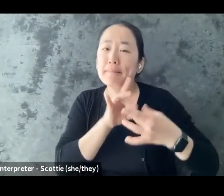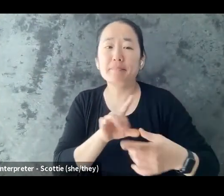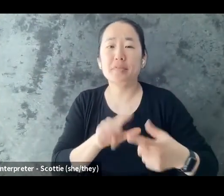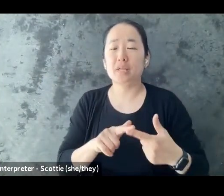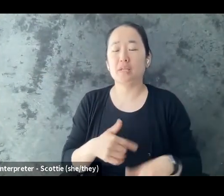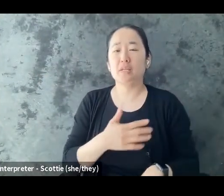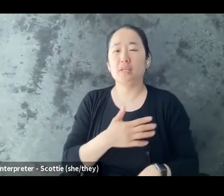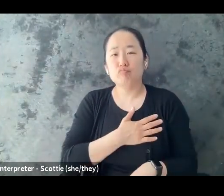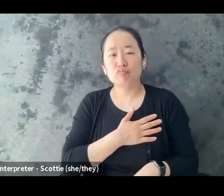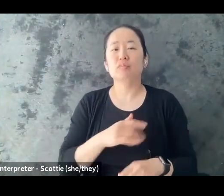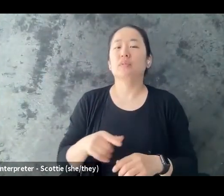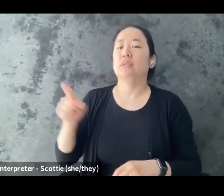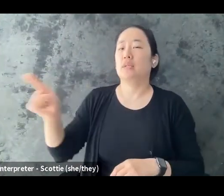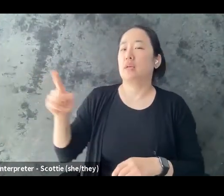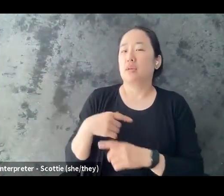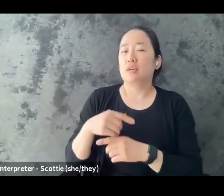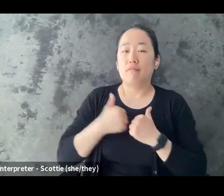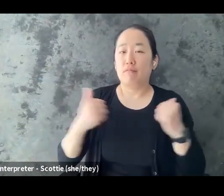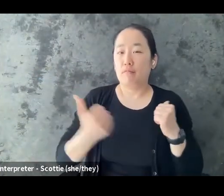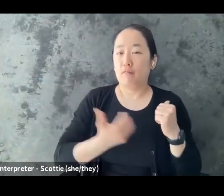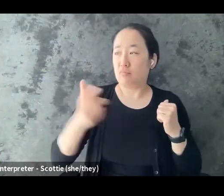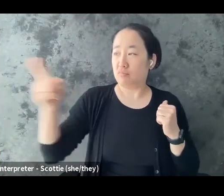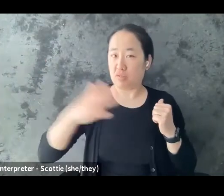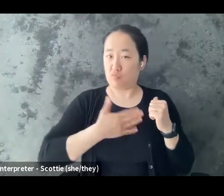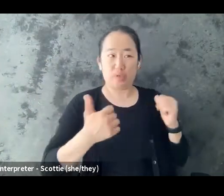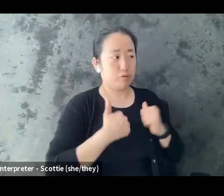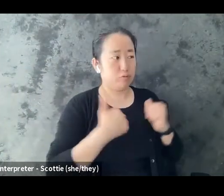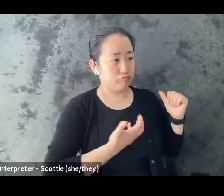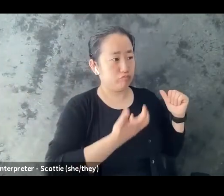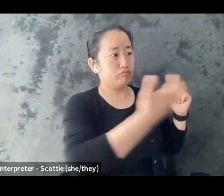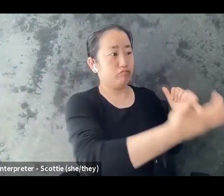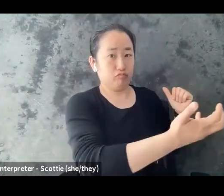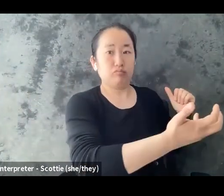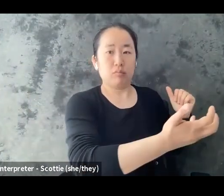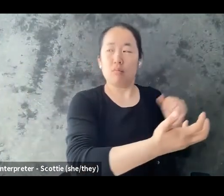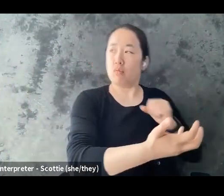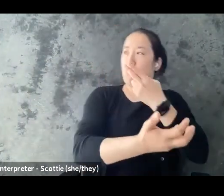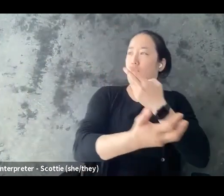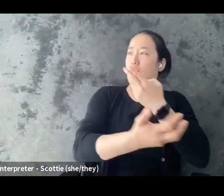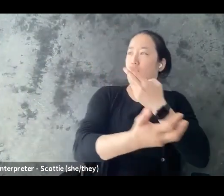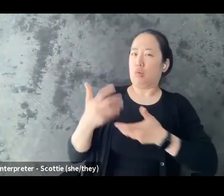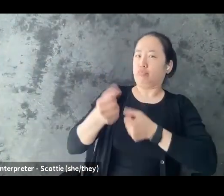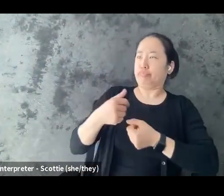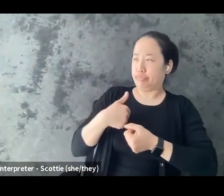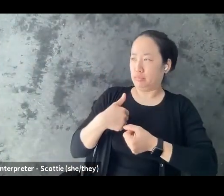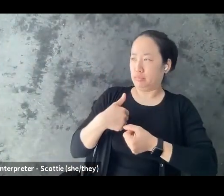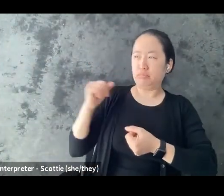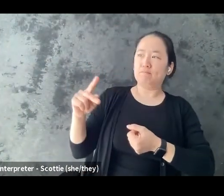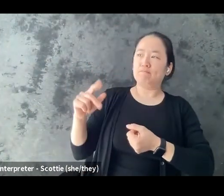vulnerable about their own experiences that sometimes makes people more comfortable and open to being able to share about themselves